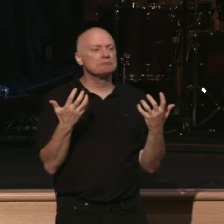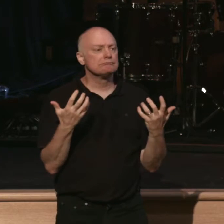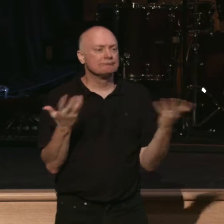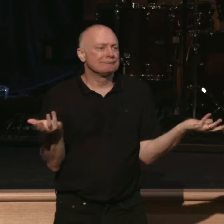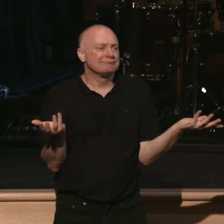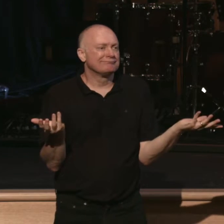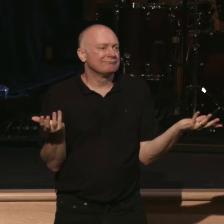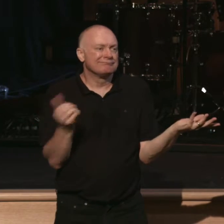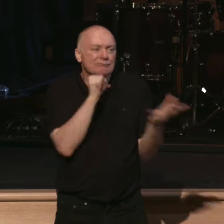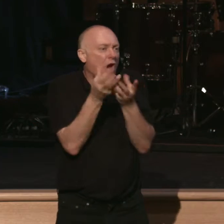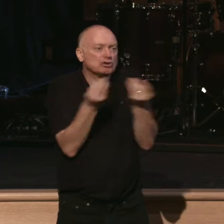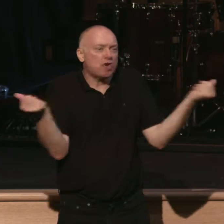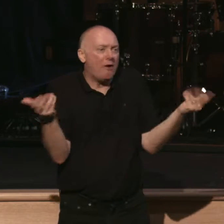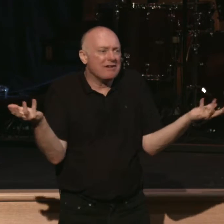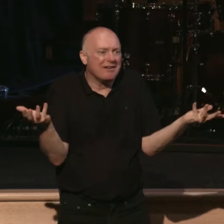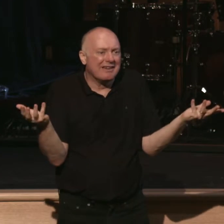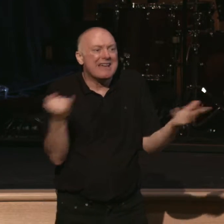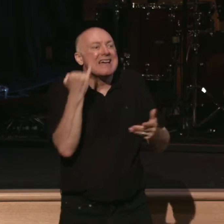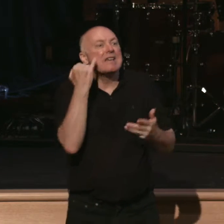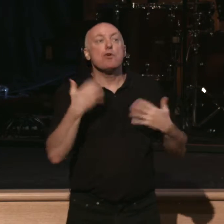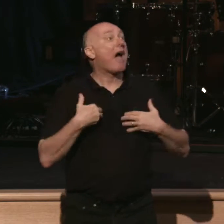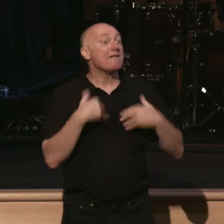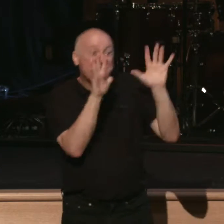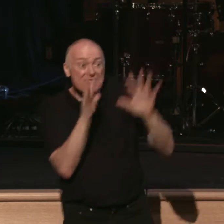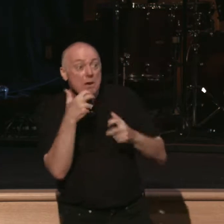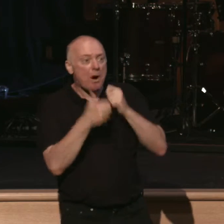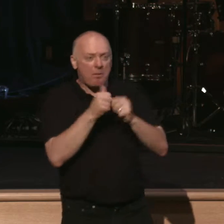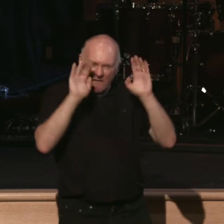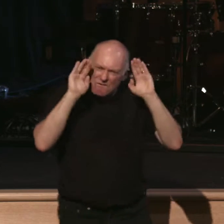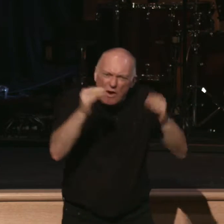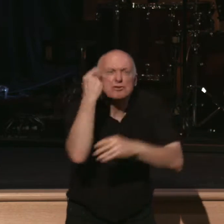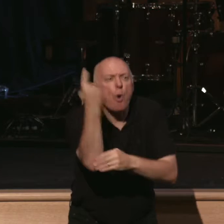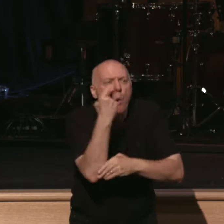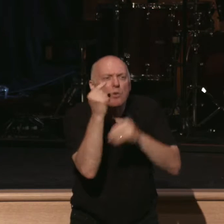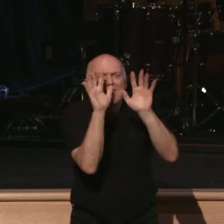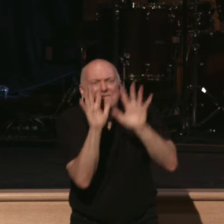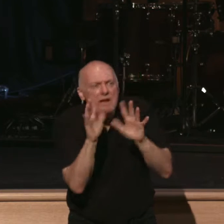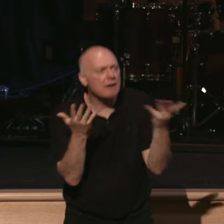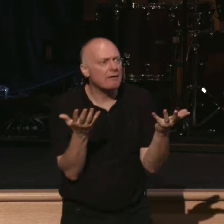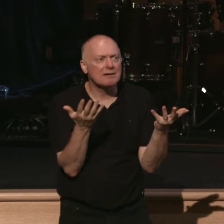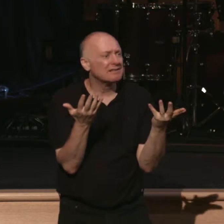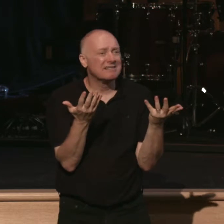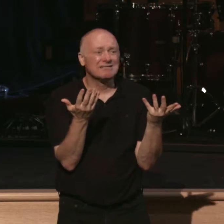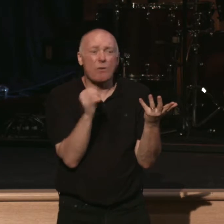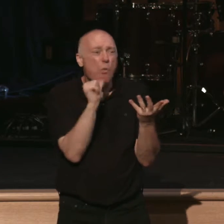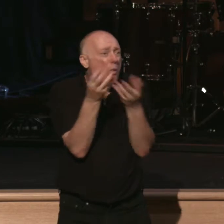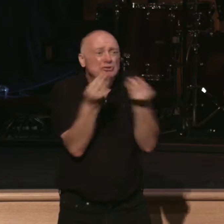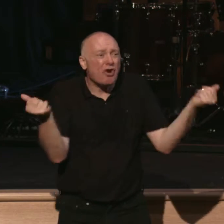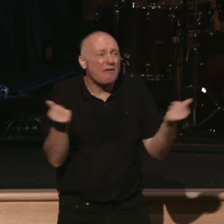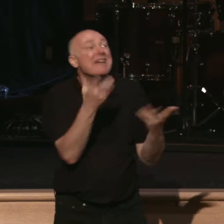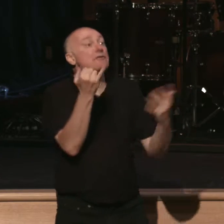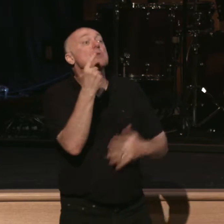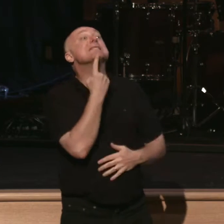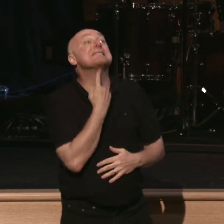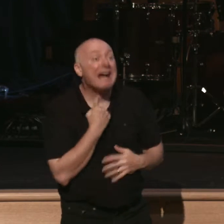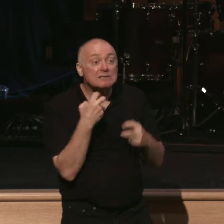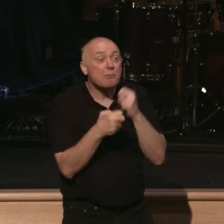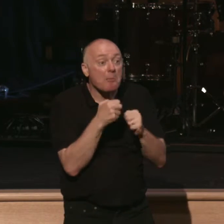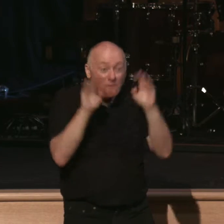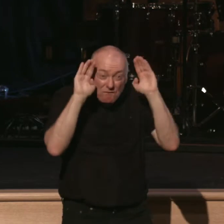anywhere. Likewise. If we have a fear problem. We just focus on the fear. We're not going to get anywhere. If we have a lust problem. We just focus on lust. We're not